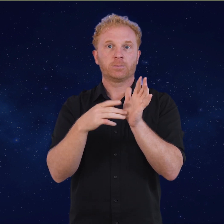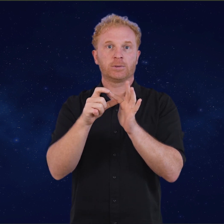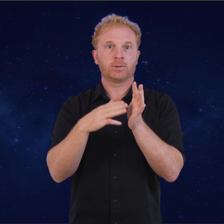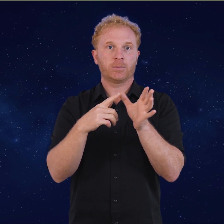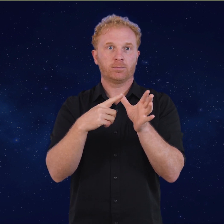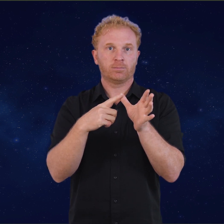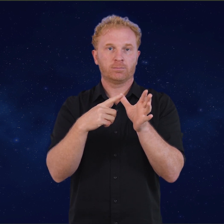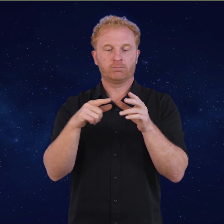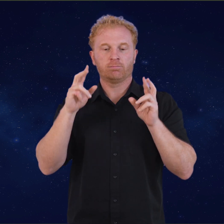Substances.